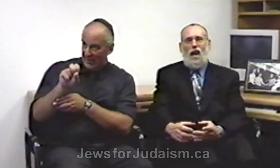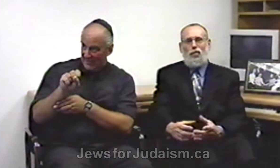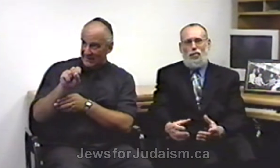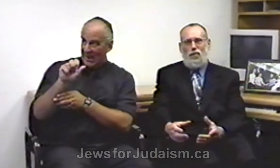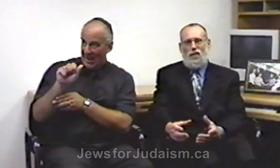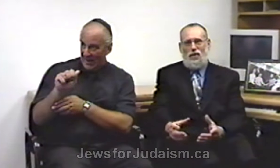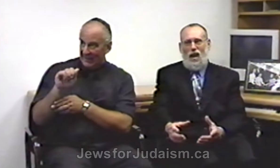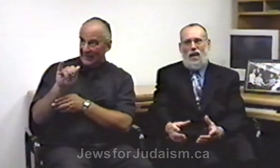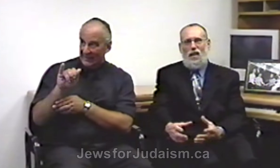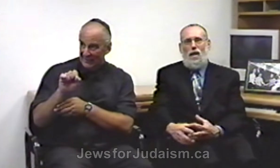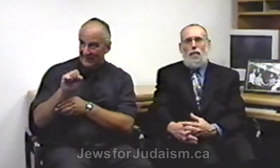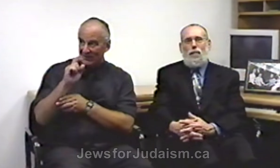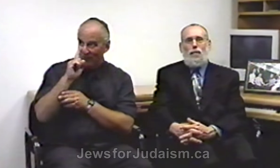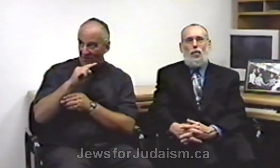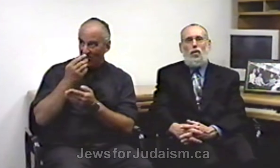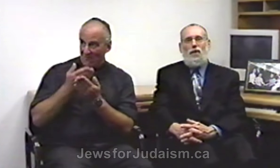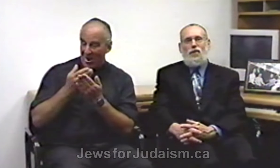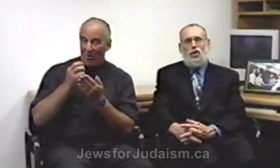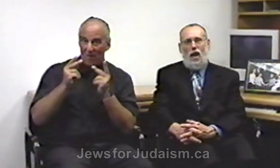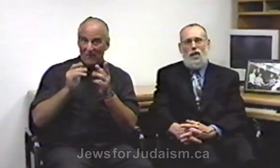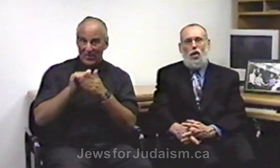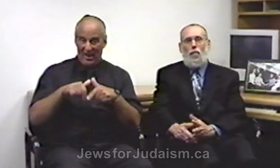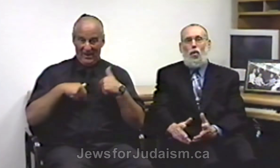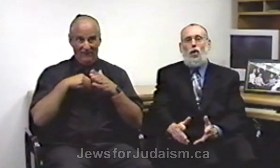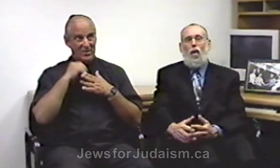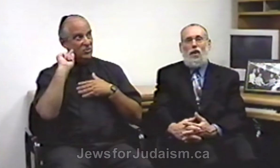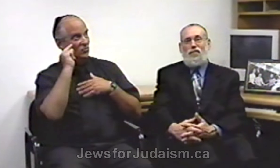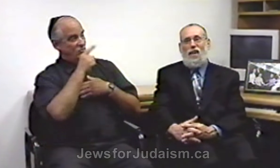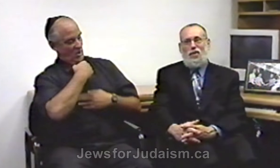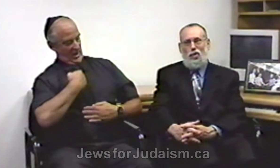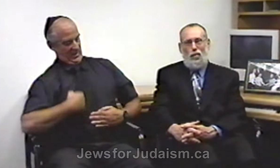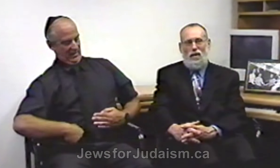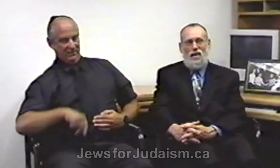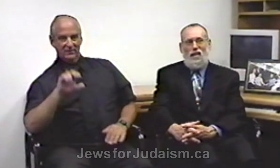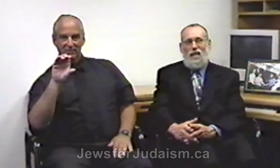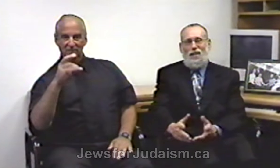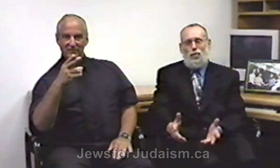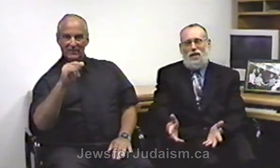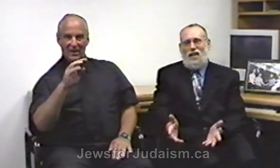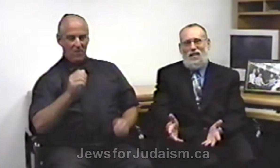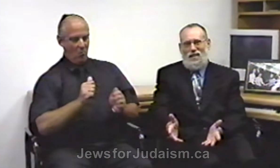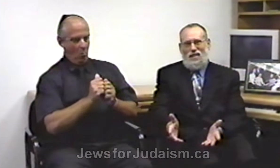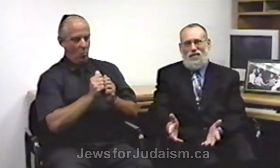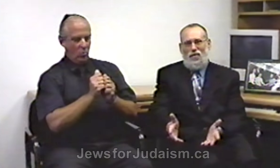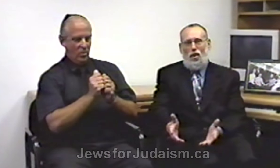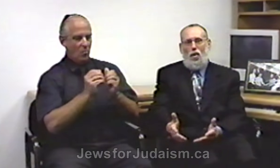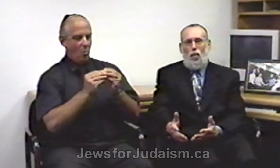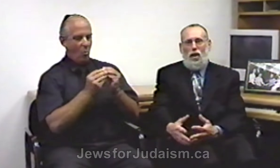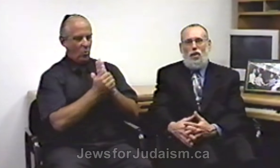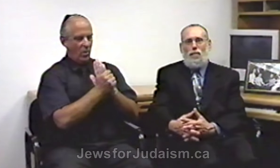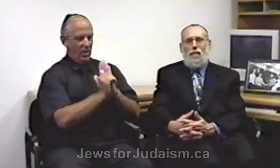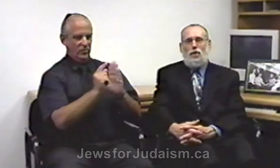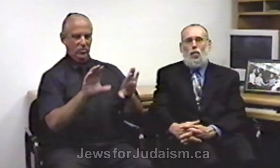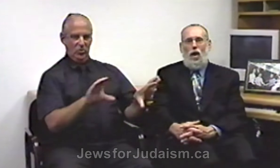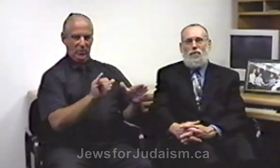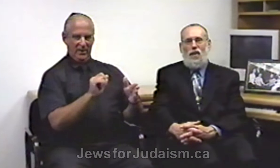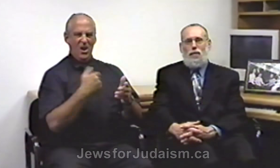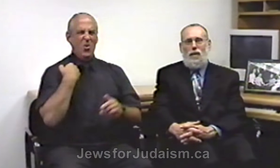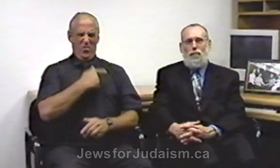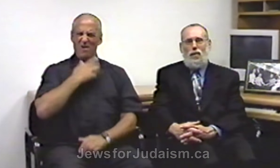counterfeit or not, but people who live in China are more qualified to do it. It's ridiculous. We are the best qualified people.